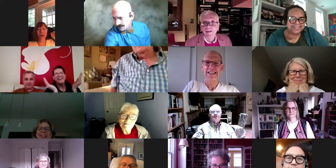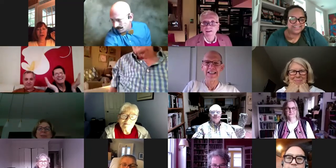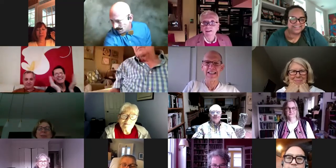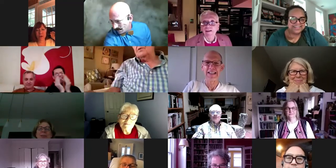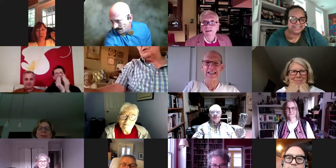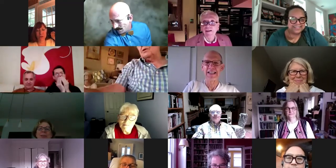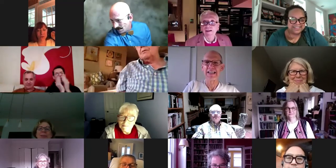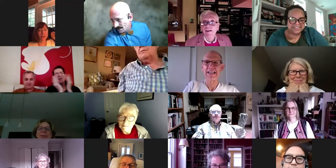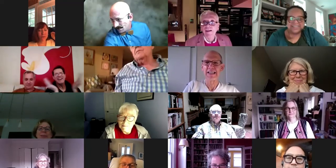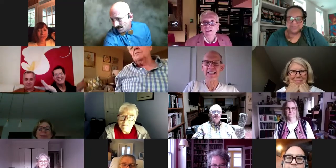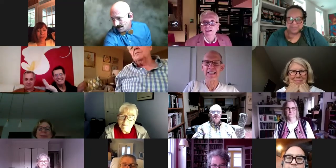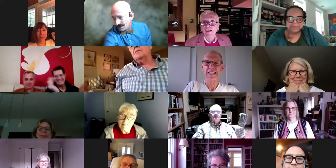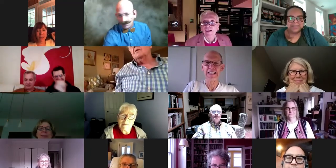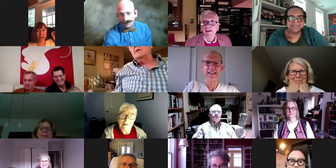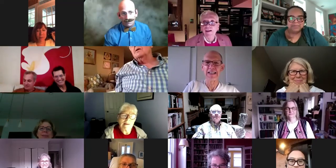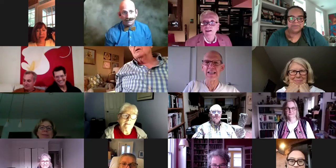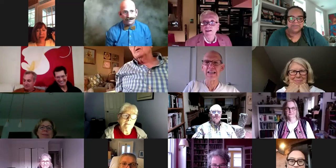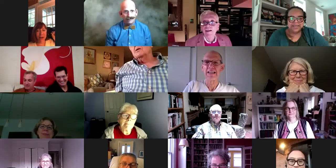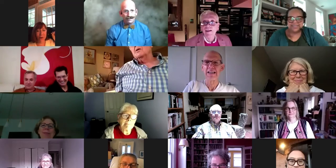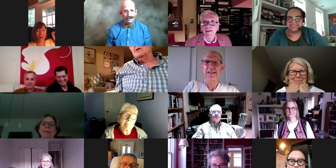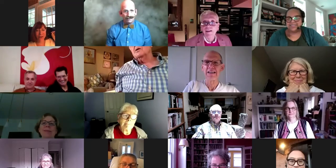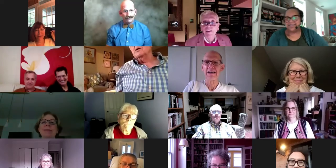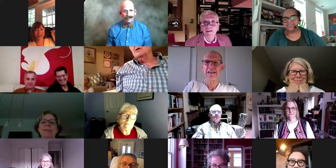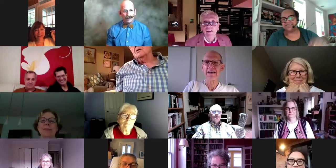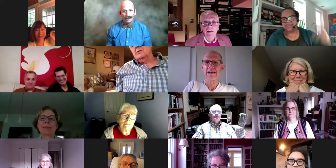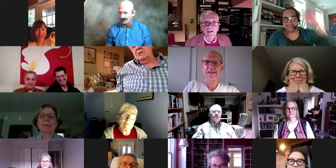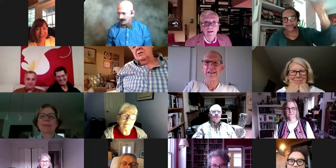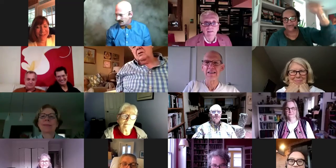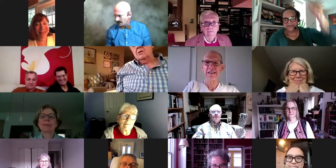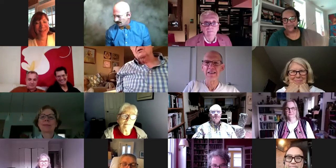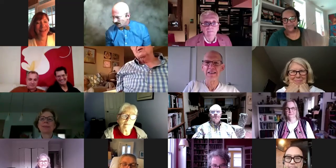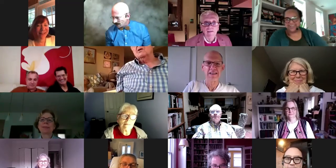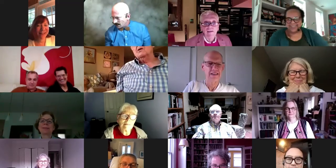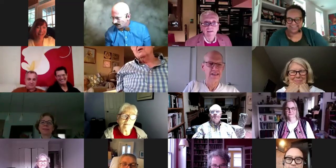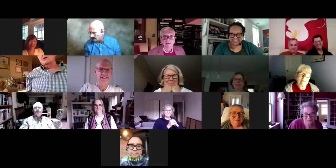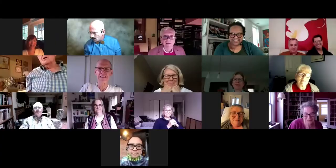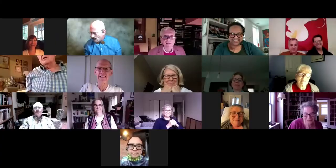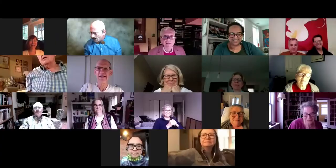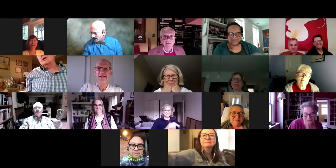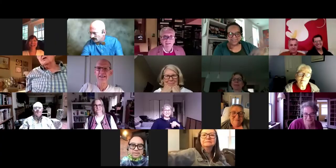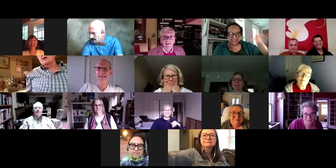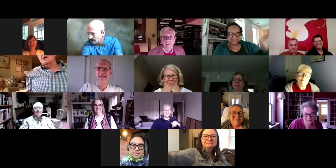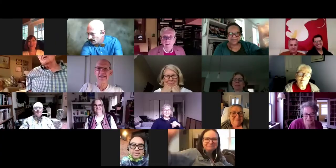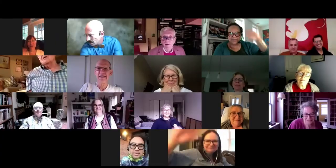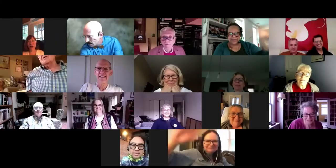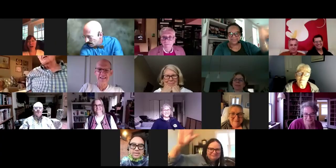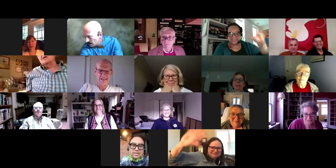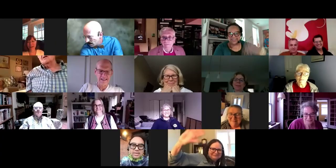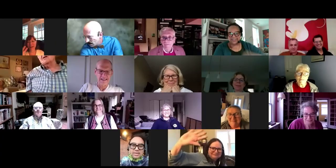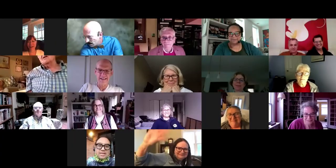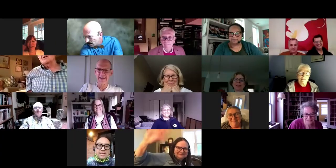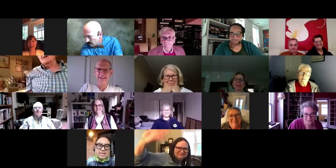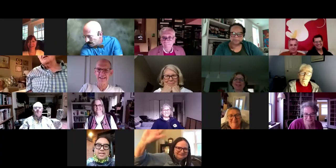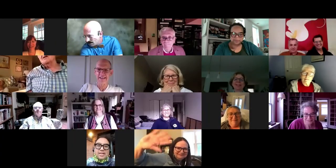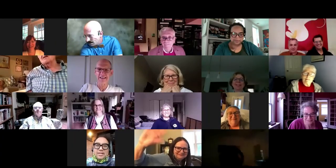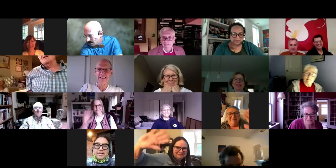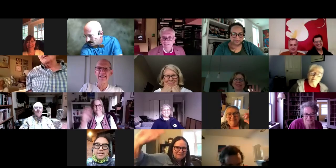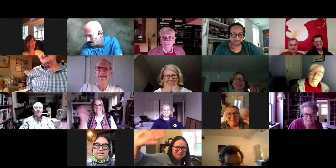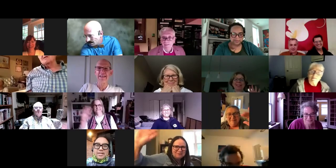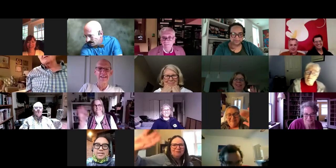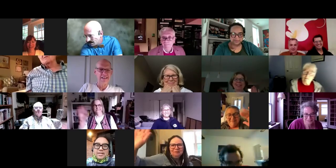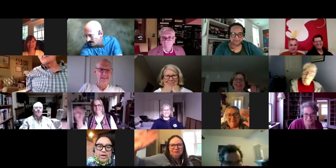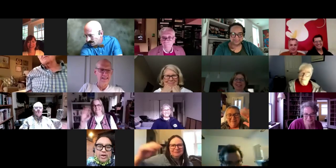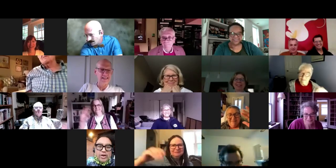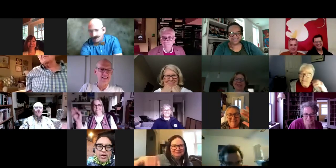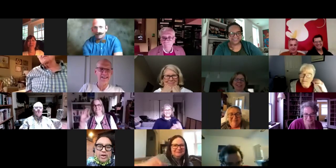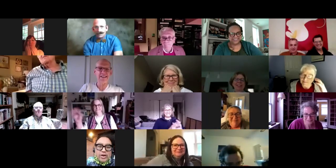welcome to unmute please please unmute yes and just say hello we like to have everybody waving i love you